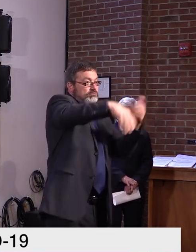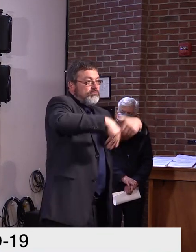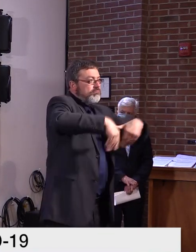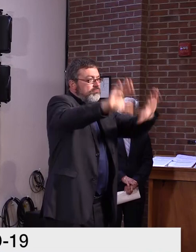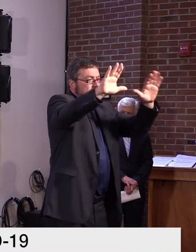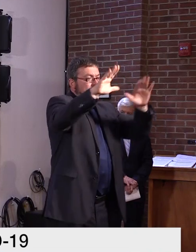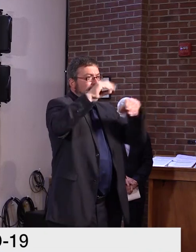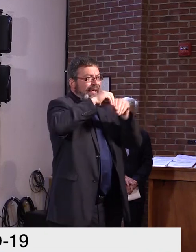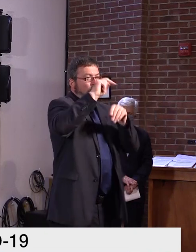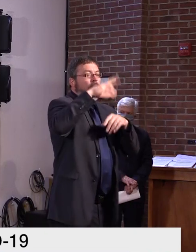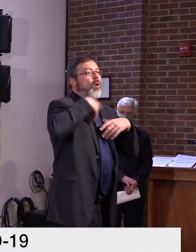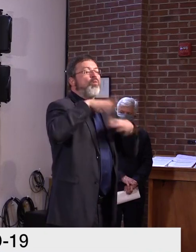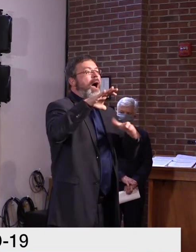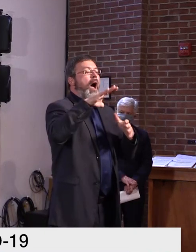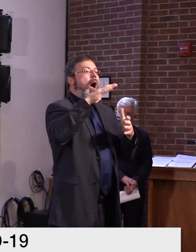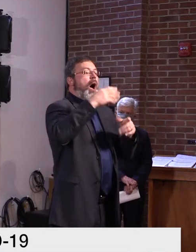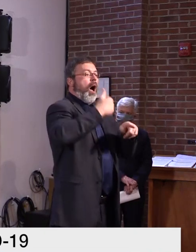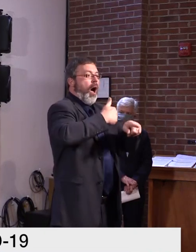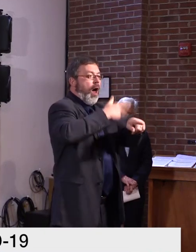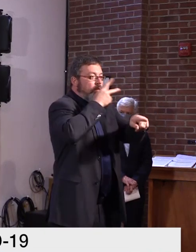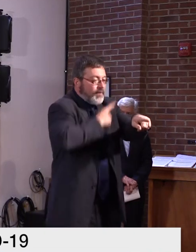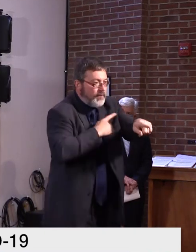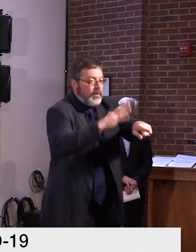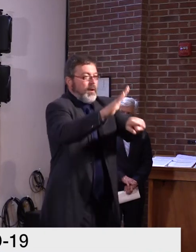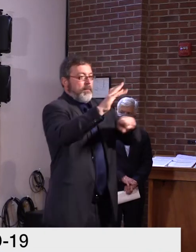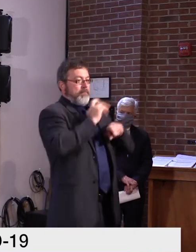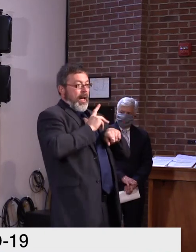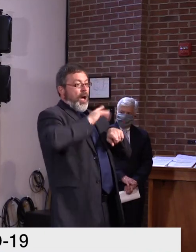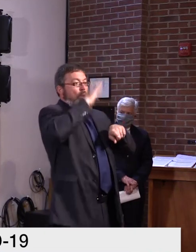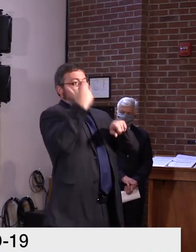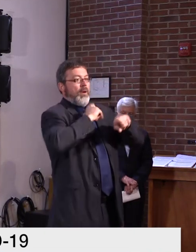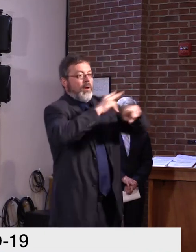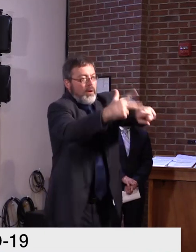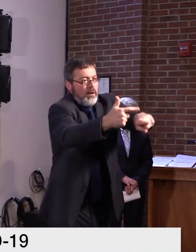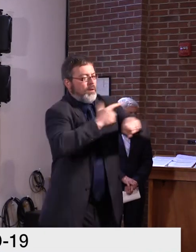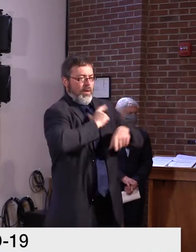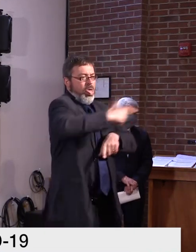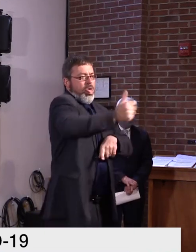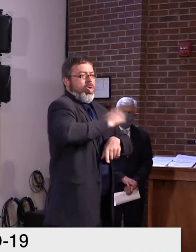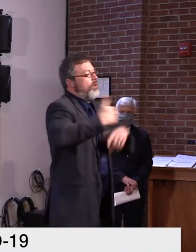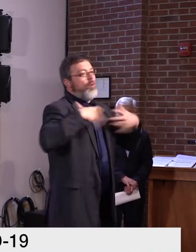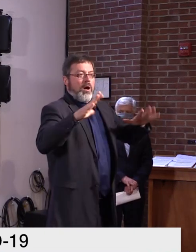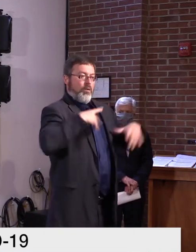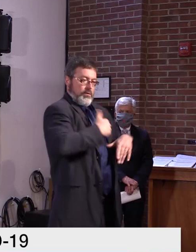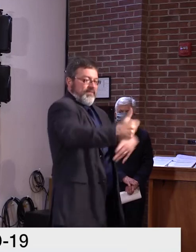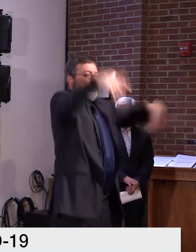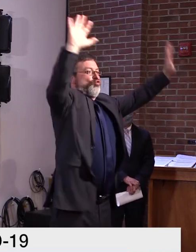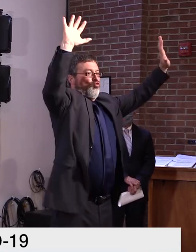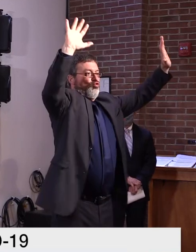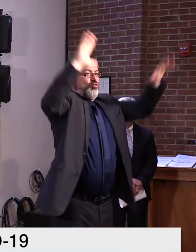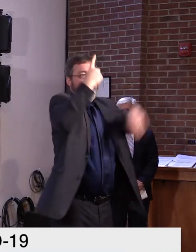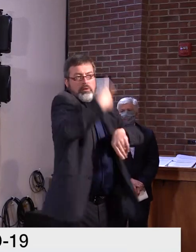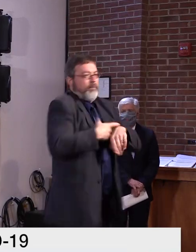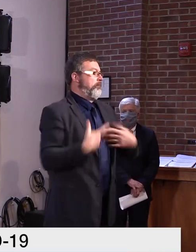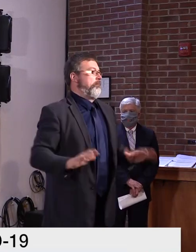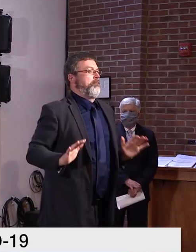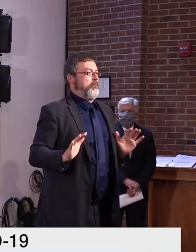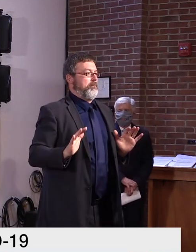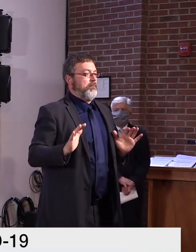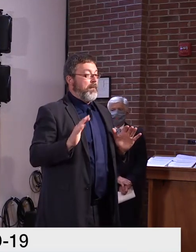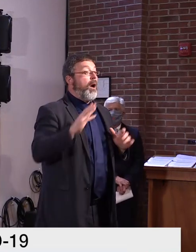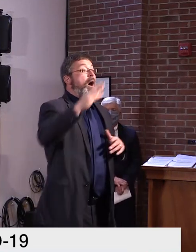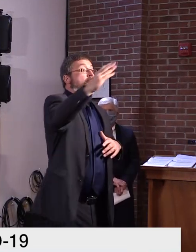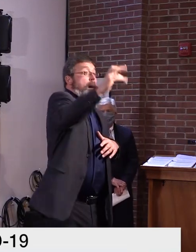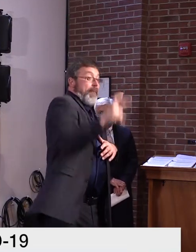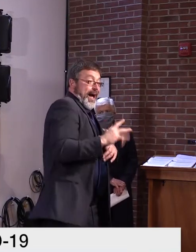uh, infecting, uh, more Vermonters or transmitting the disease back and forth, which is what we don't want them to do. But I, but I would